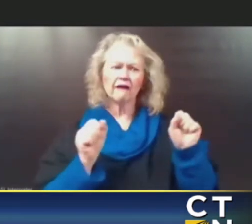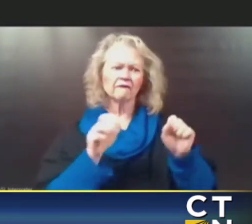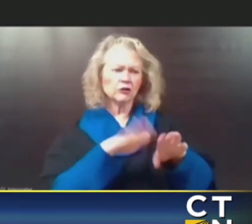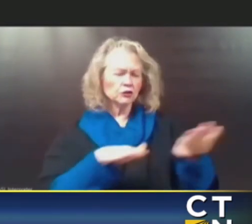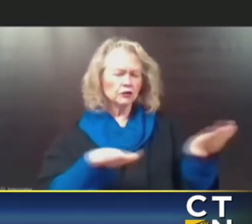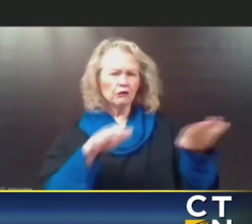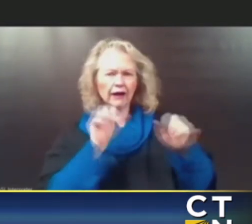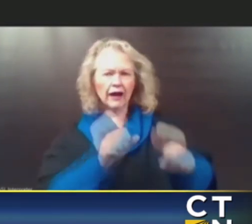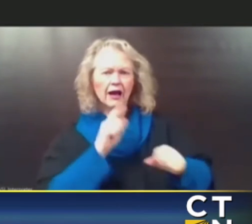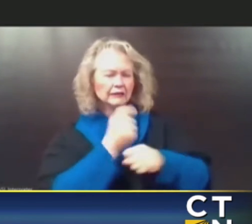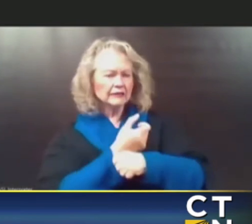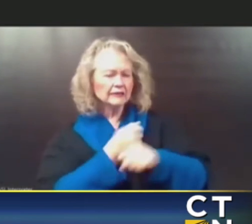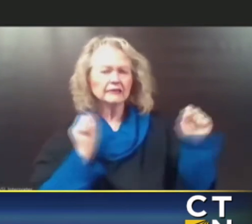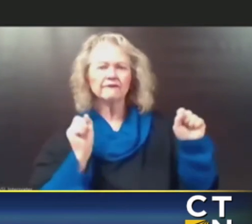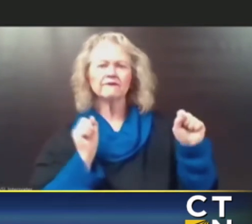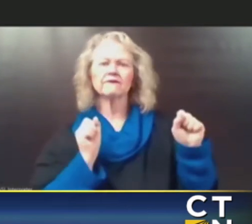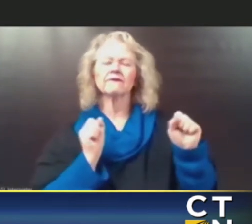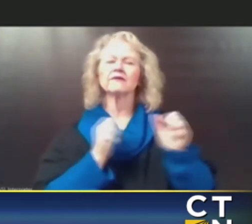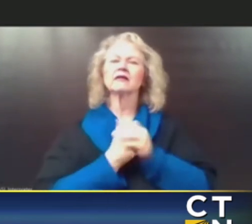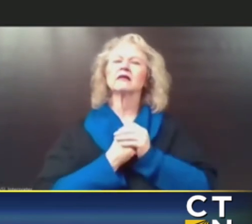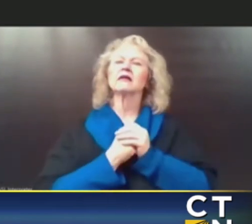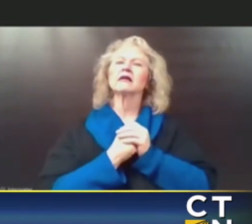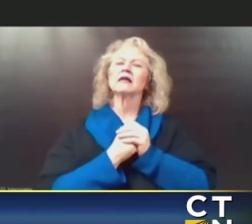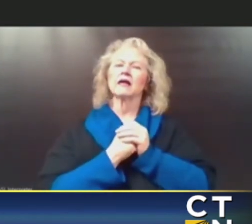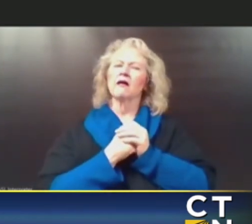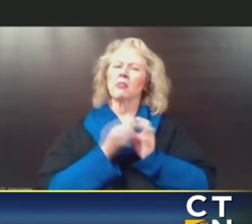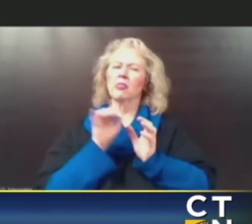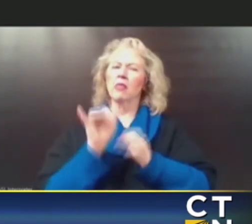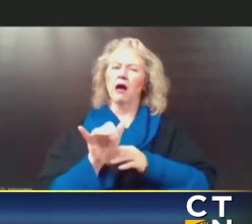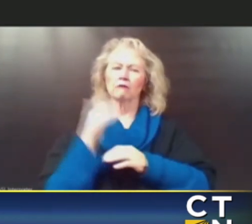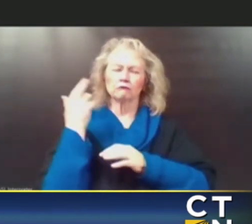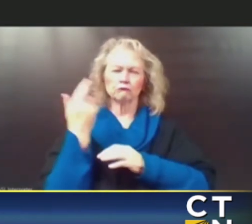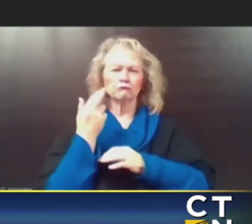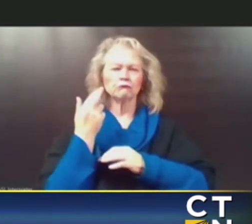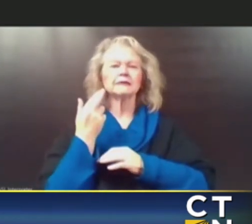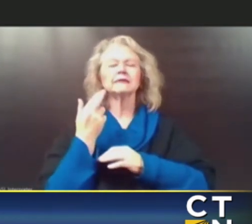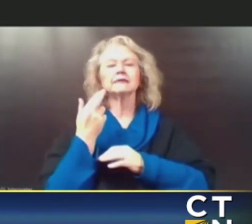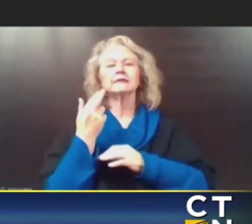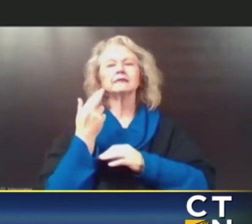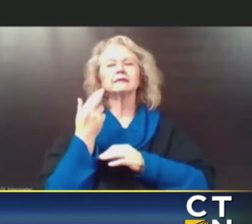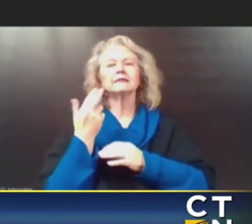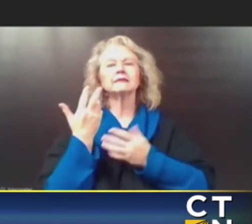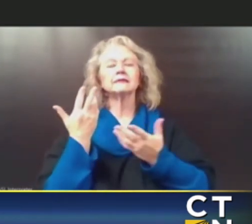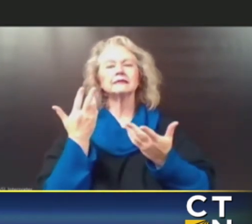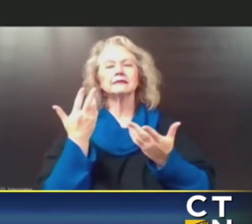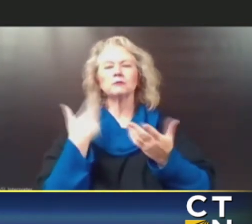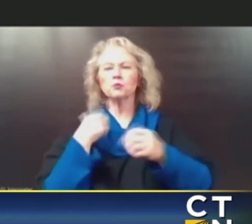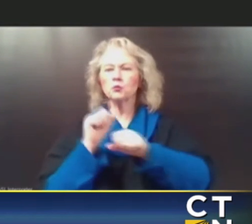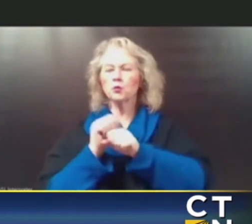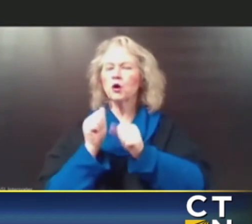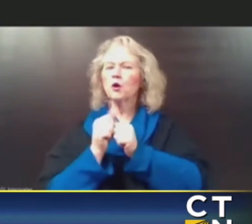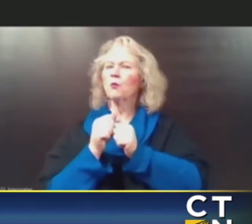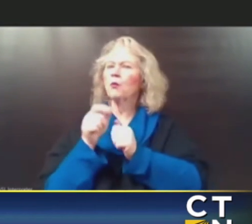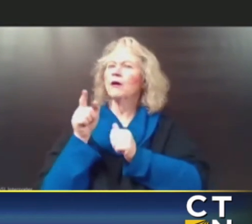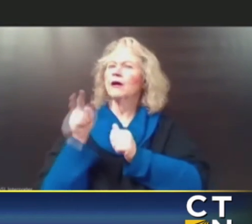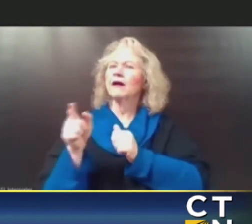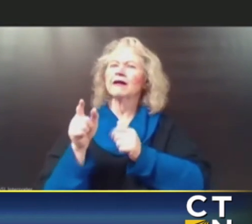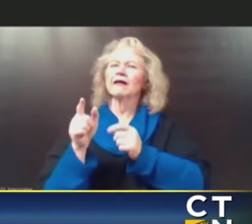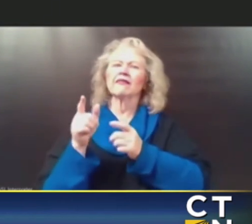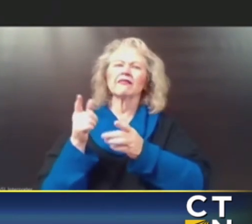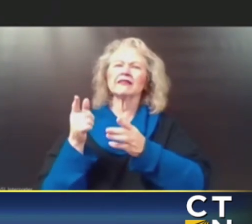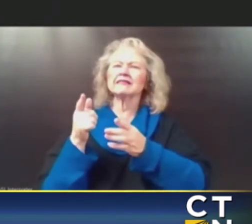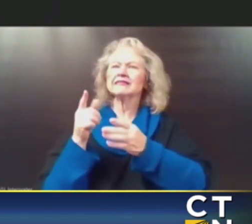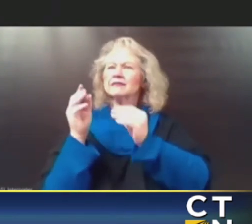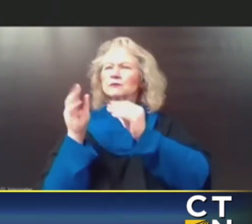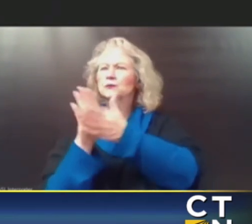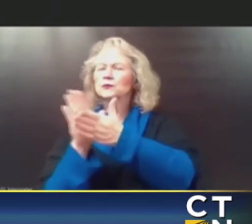position to keep him or herself safe. So that's why, you know, working with Manisha and Charlene, and working